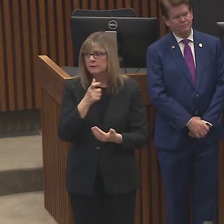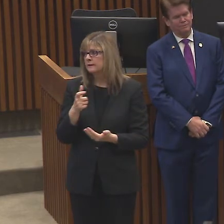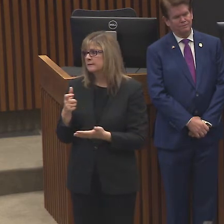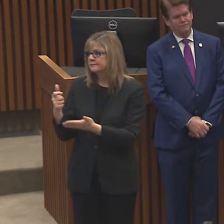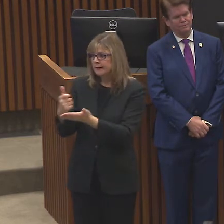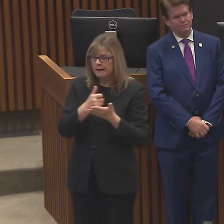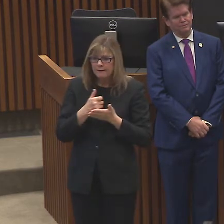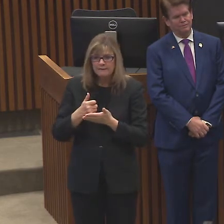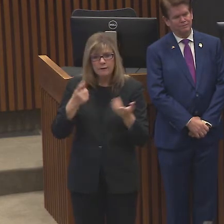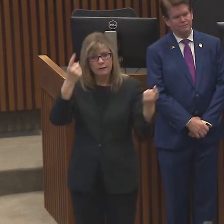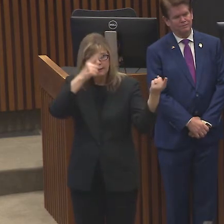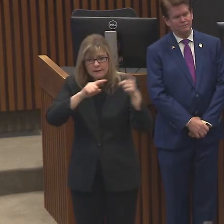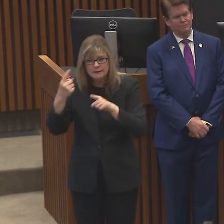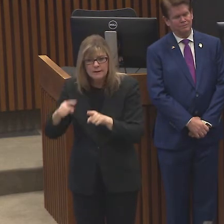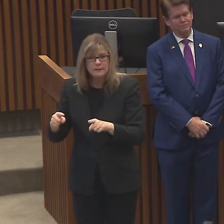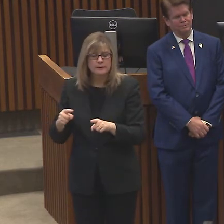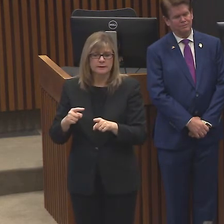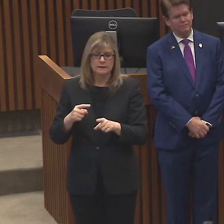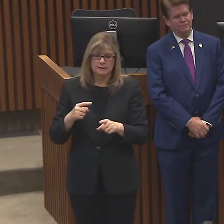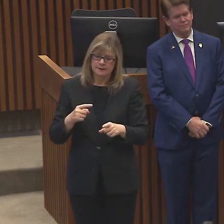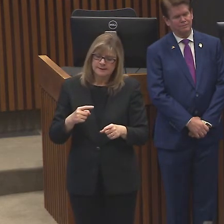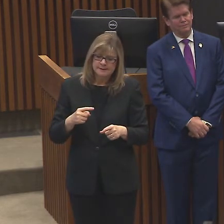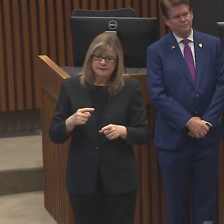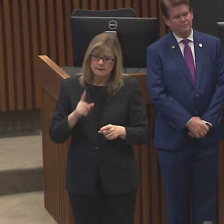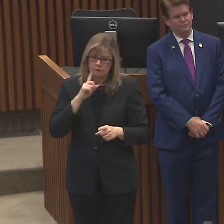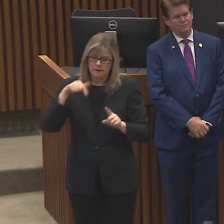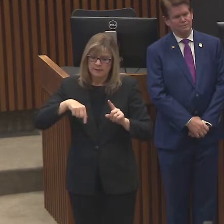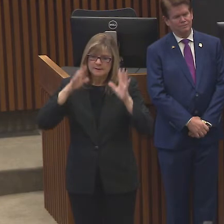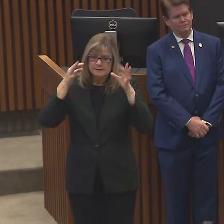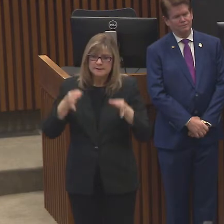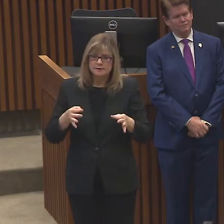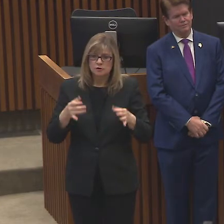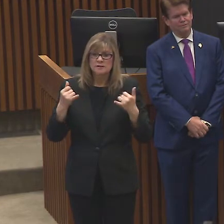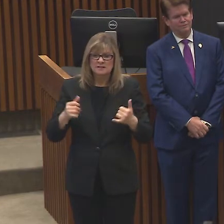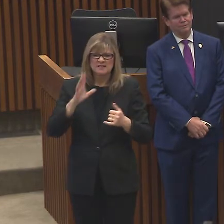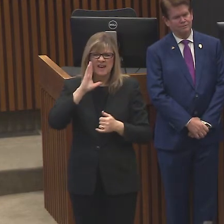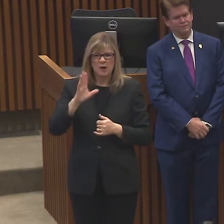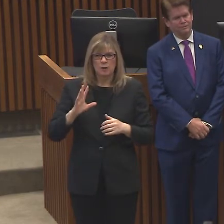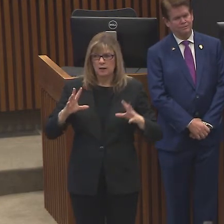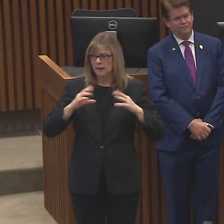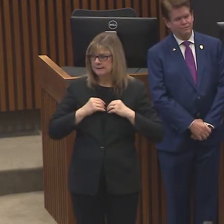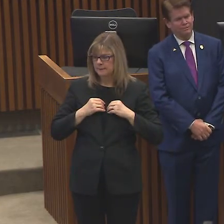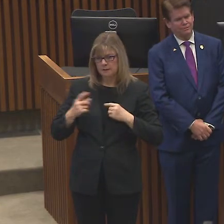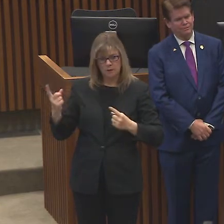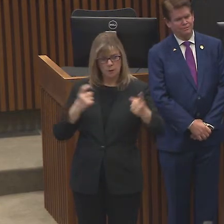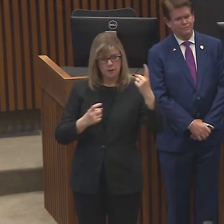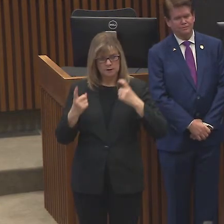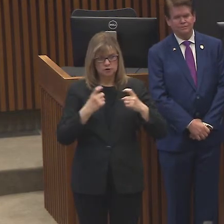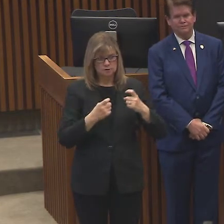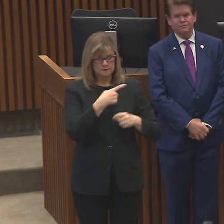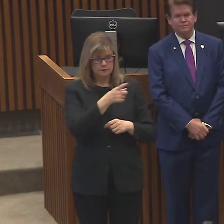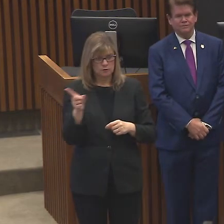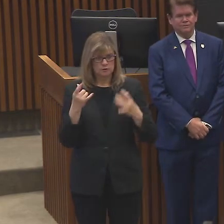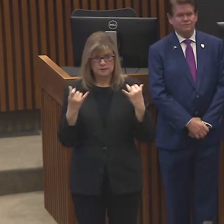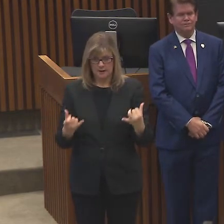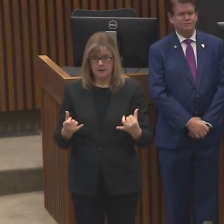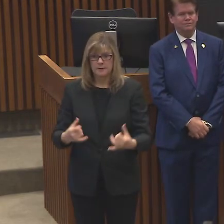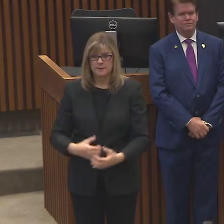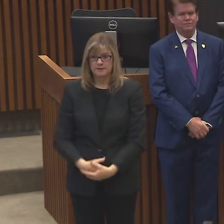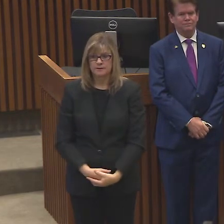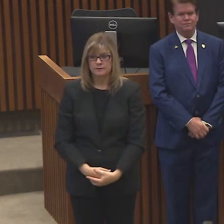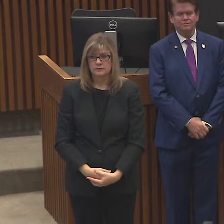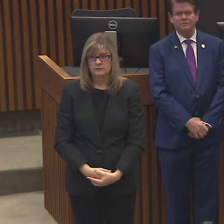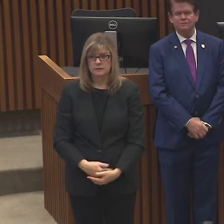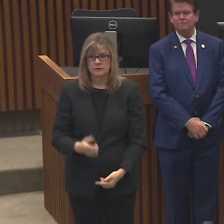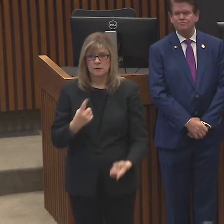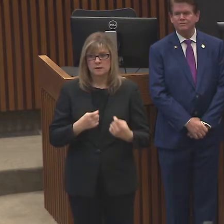helping us to reach the decision to be at this point. And we're going to take questions uh from from y'all at this time. Question?